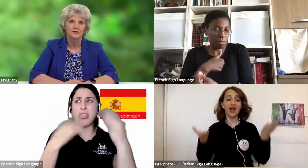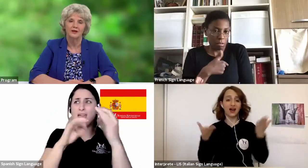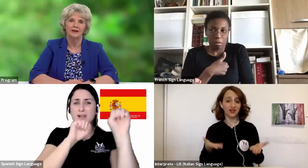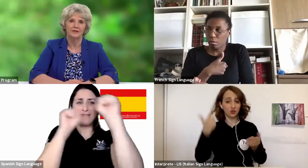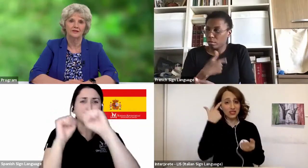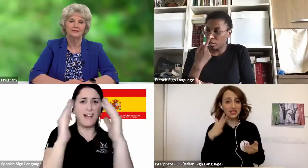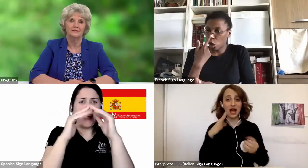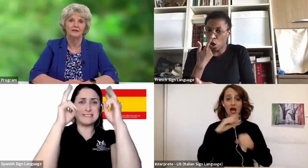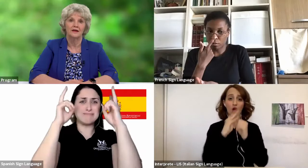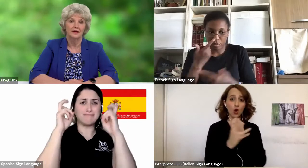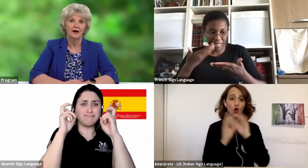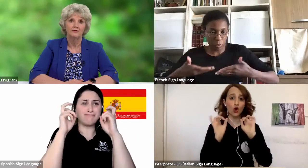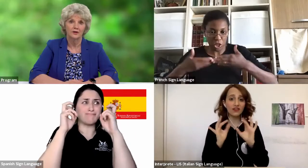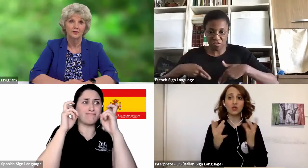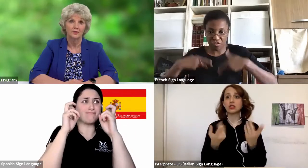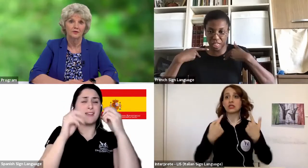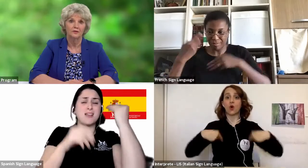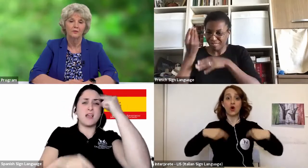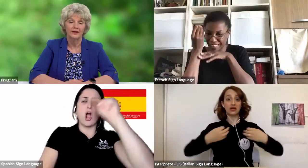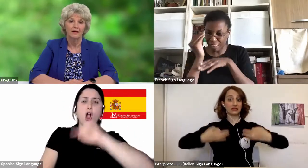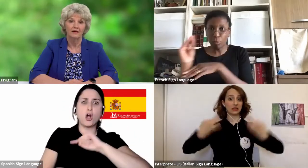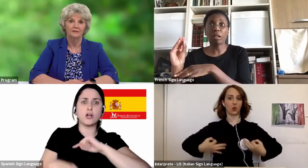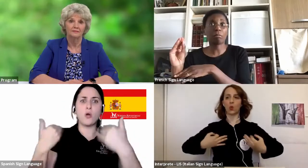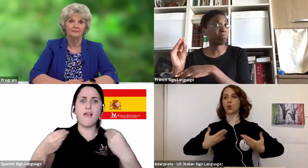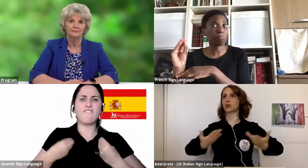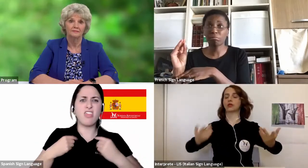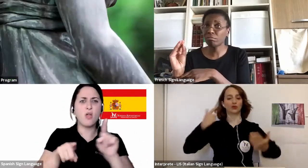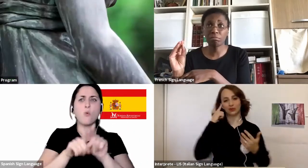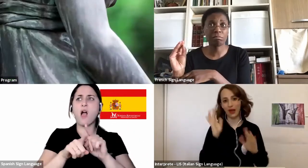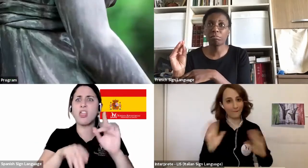fragile life is and how vulnerable we are.